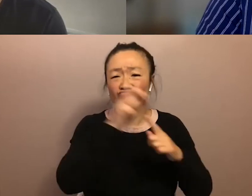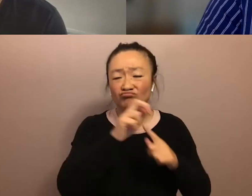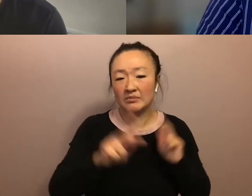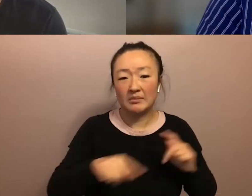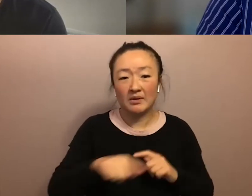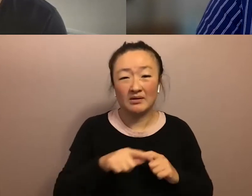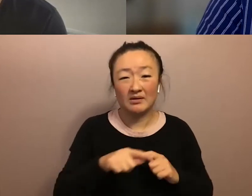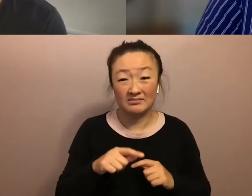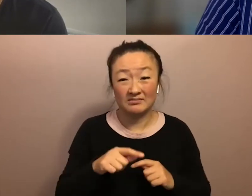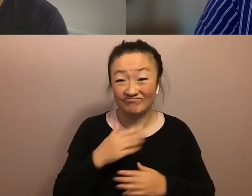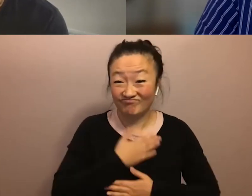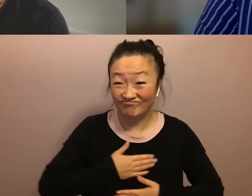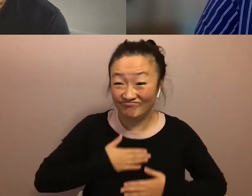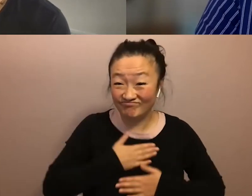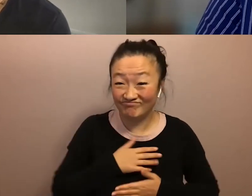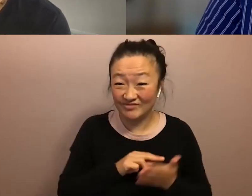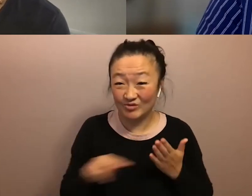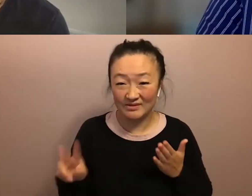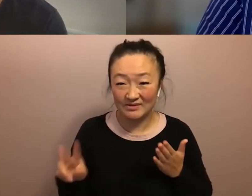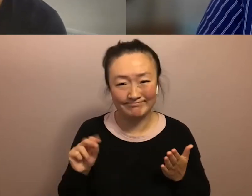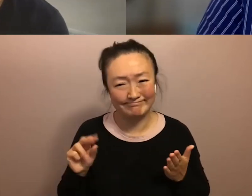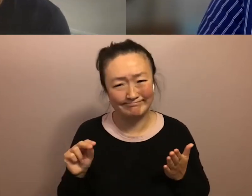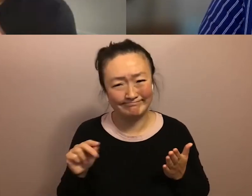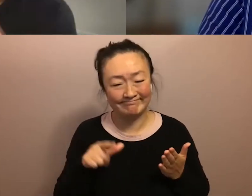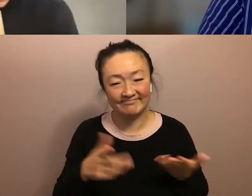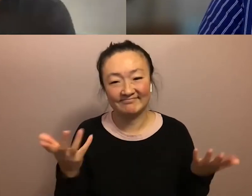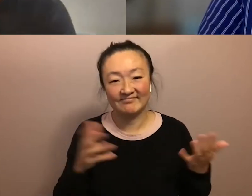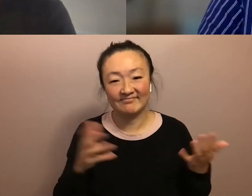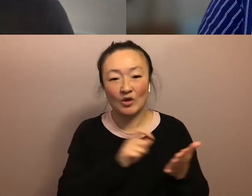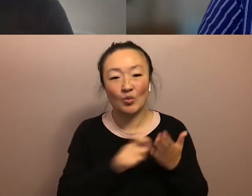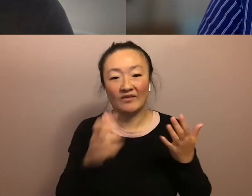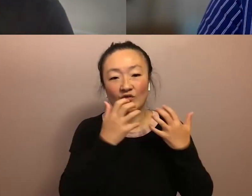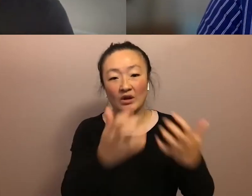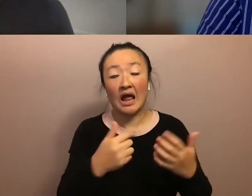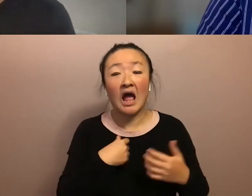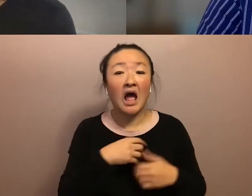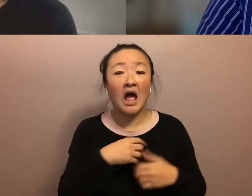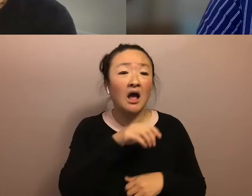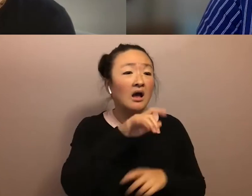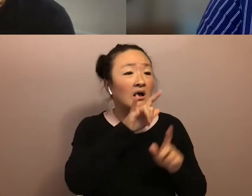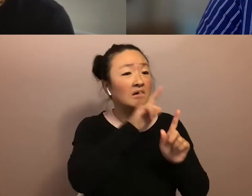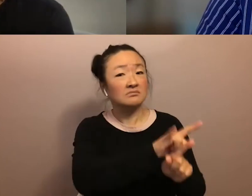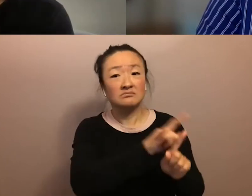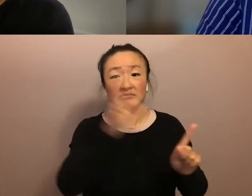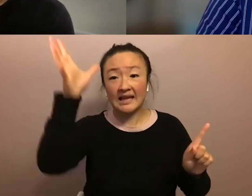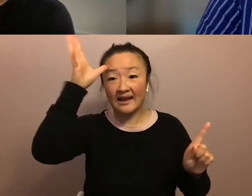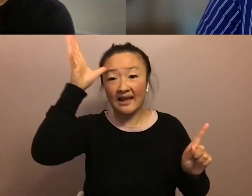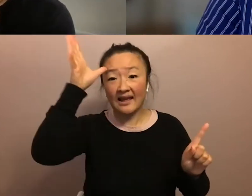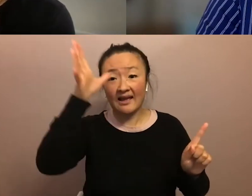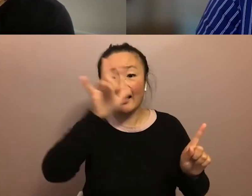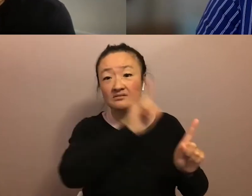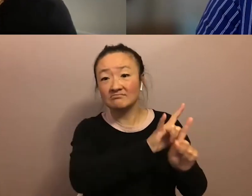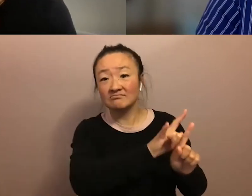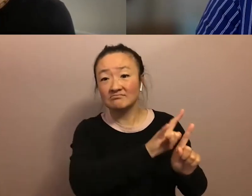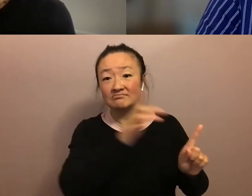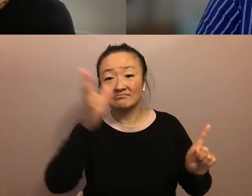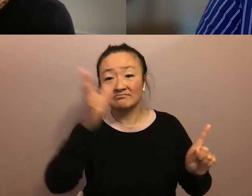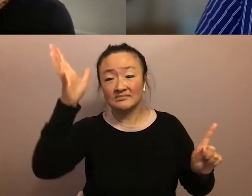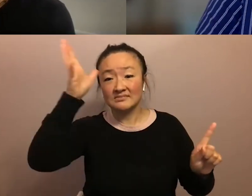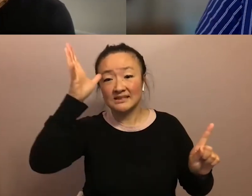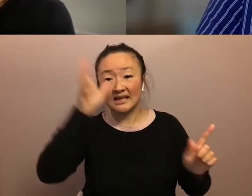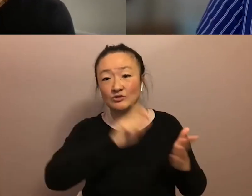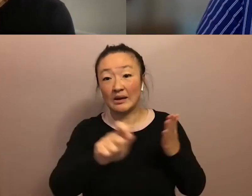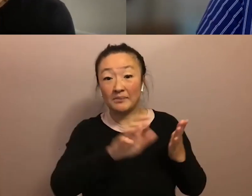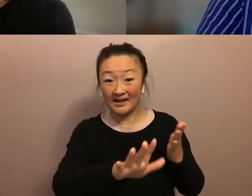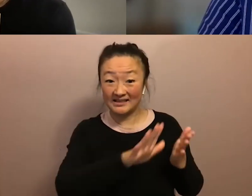they're not fun to read because they're written for an audience. Like I love my dad and I love my dad's writing, but his dissertation is not fun to read.